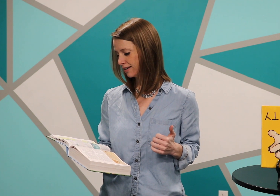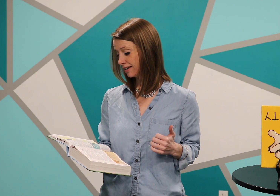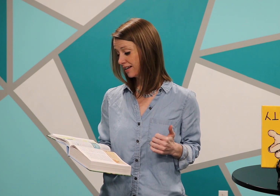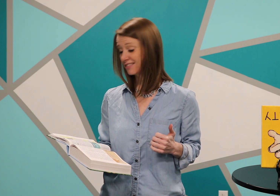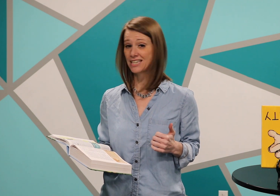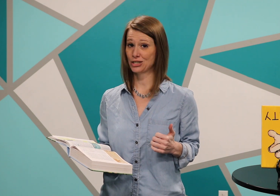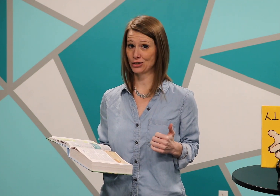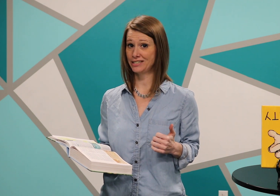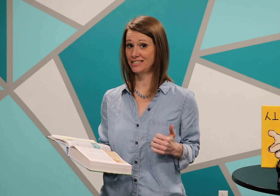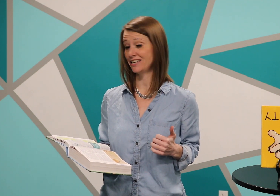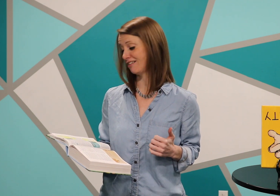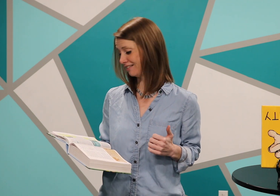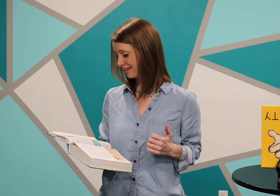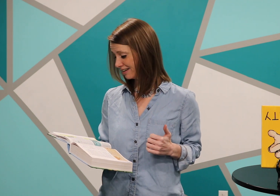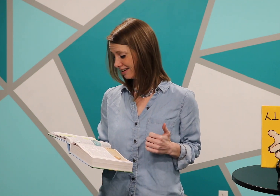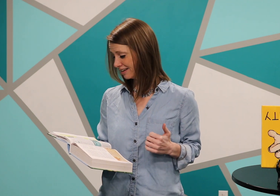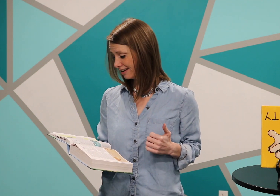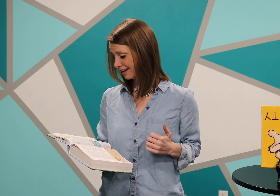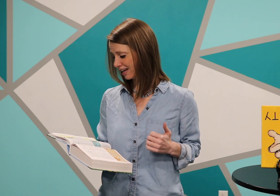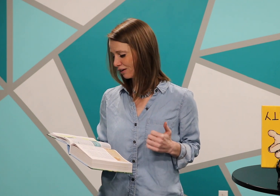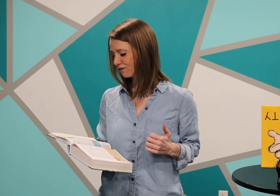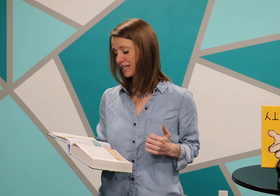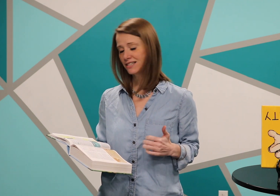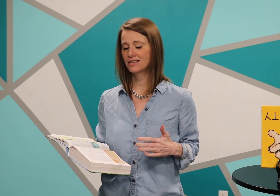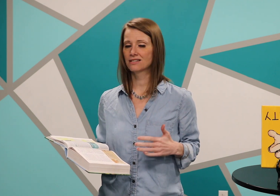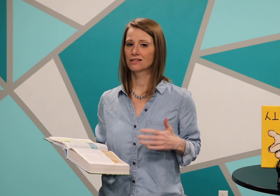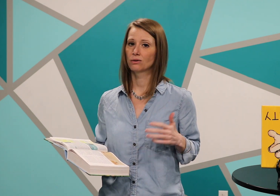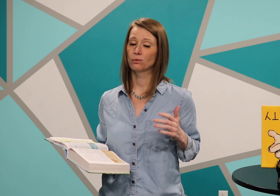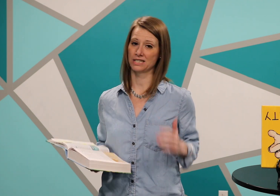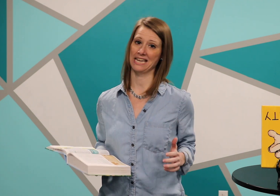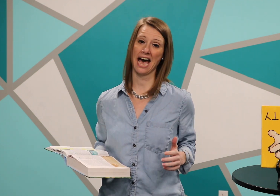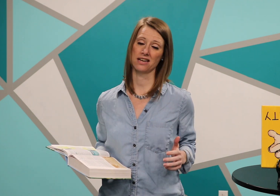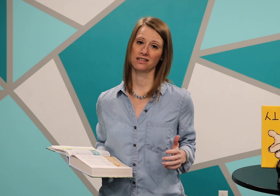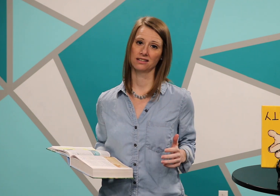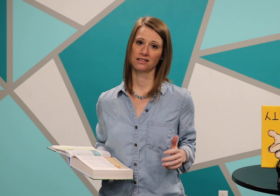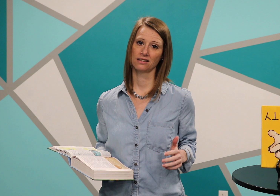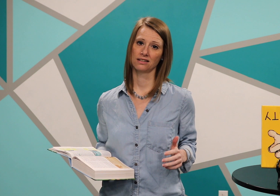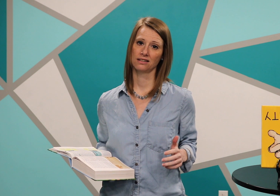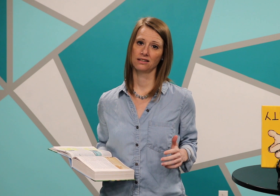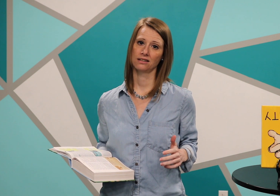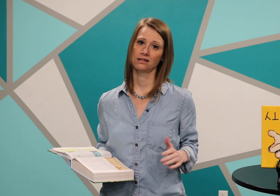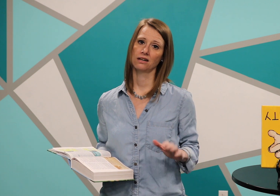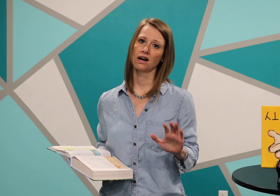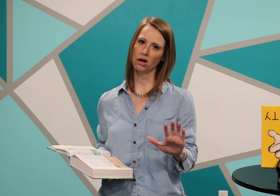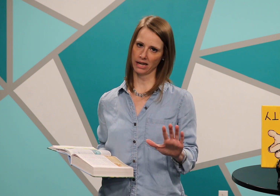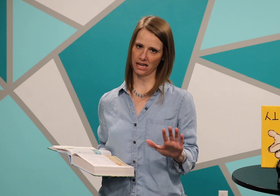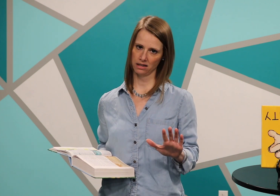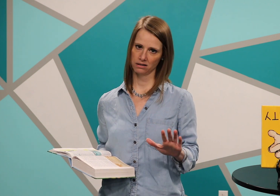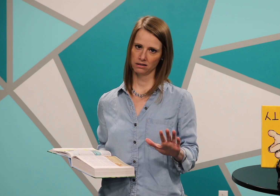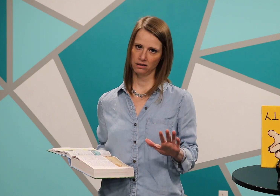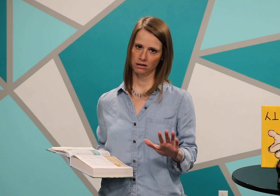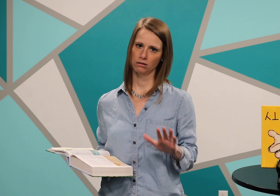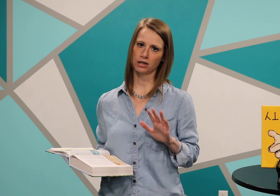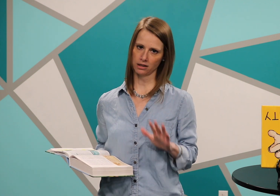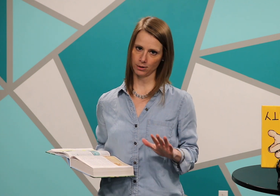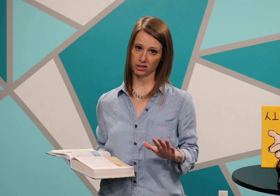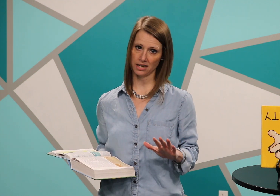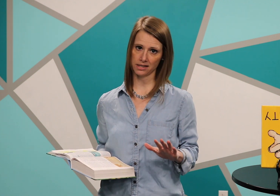They stood still, and their faces were sad. Okay, look at the person next